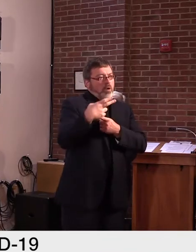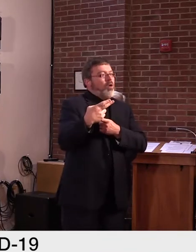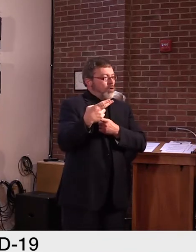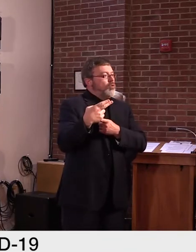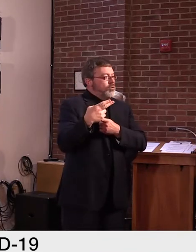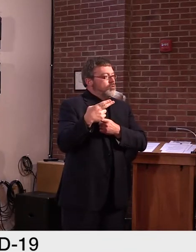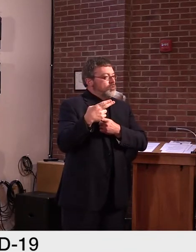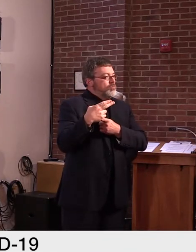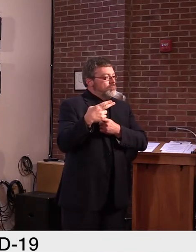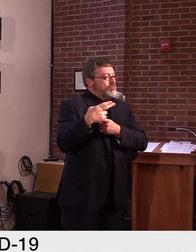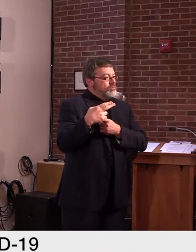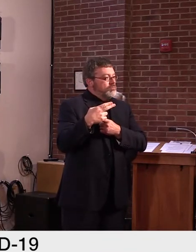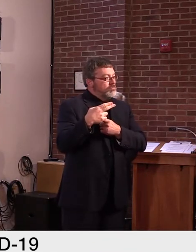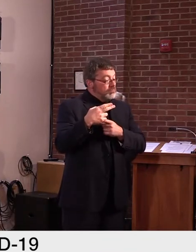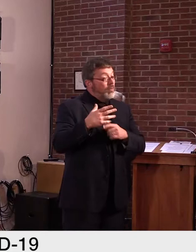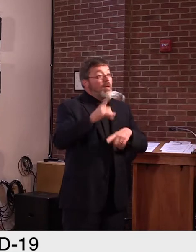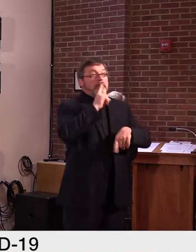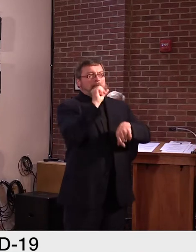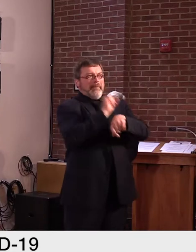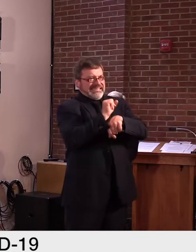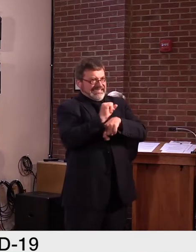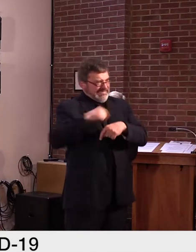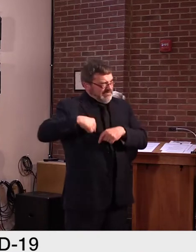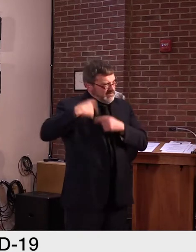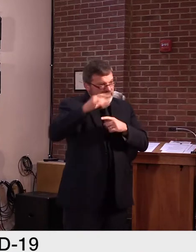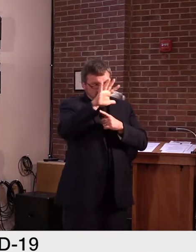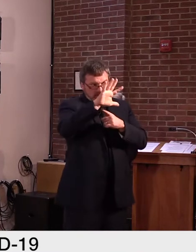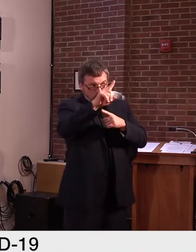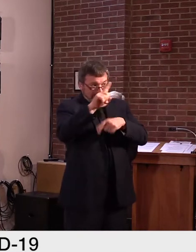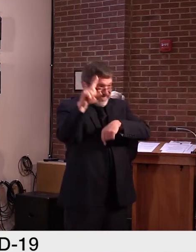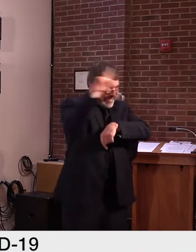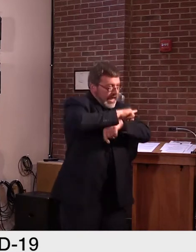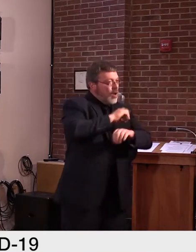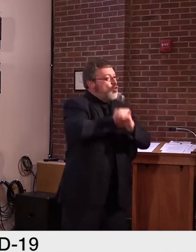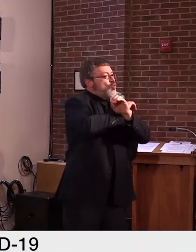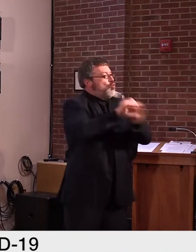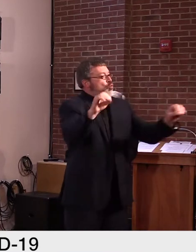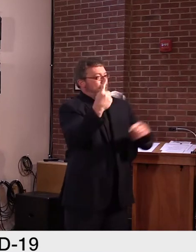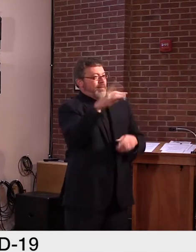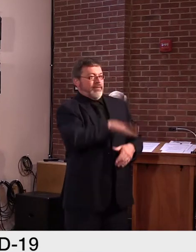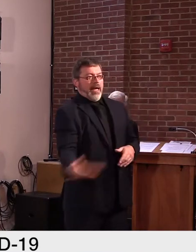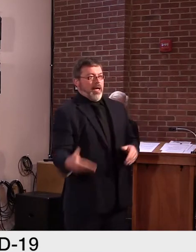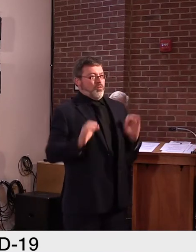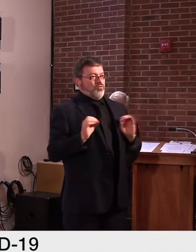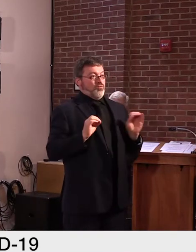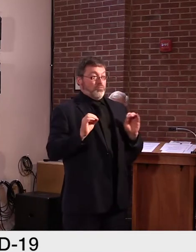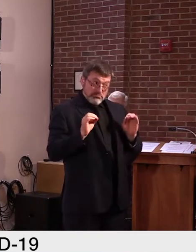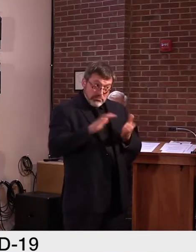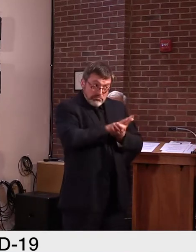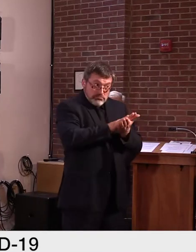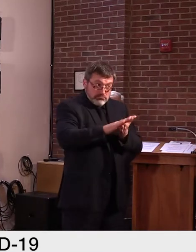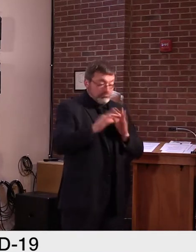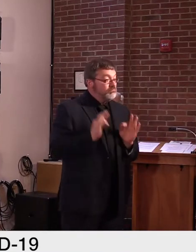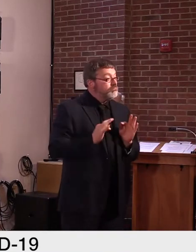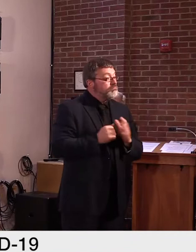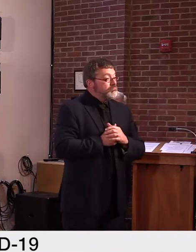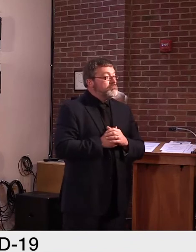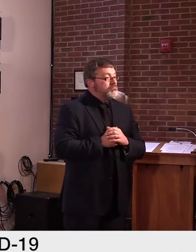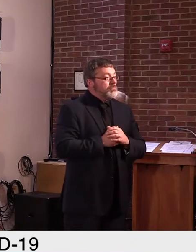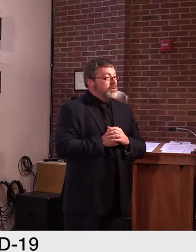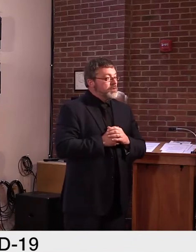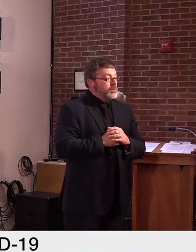And as of this morning, there were two patients hospitalized with COVID in the state. And if I heard it correctly,